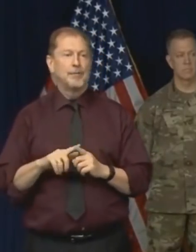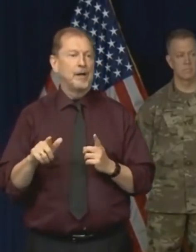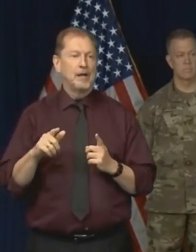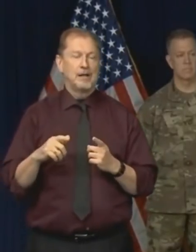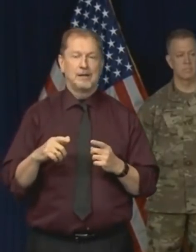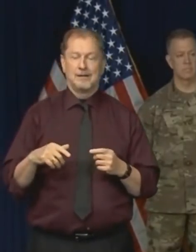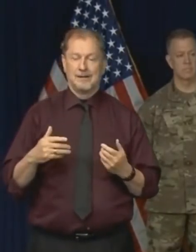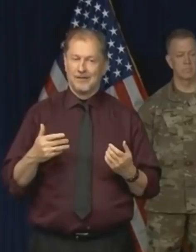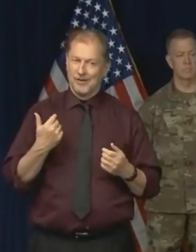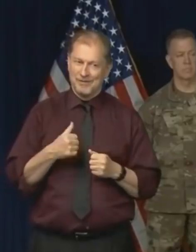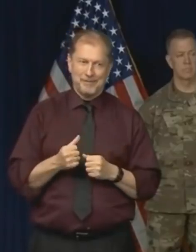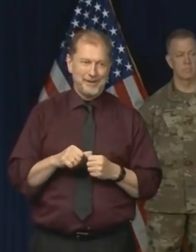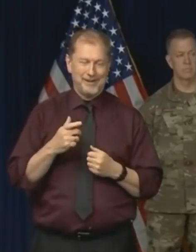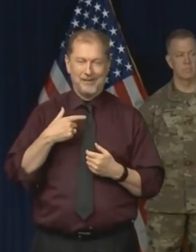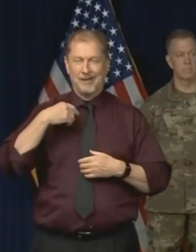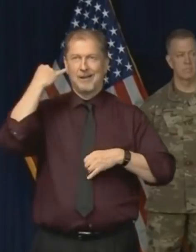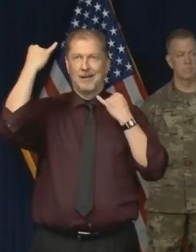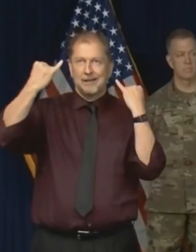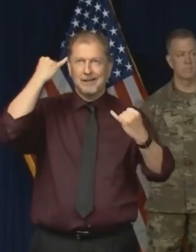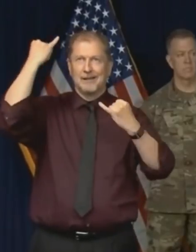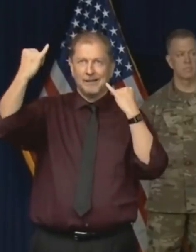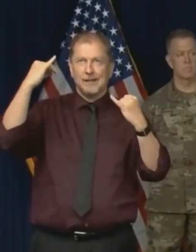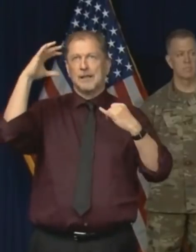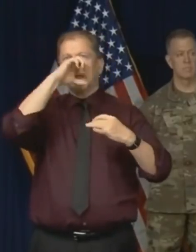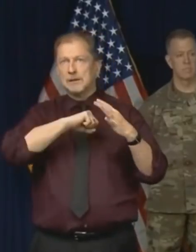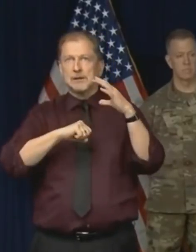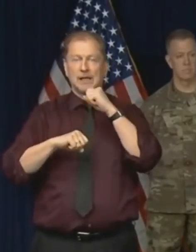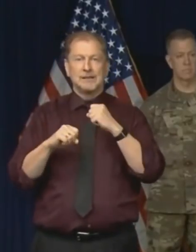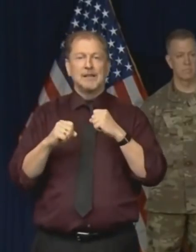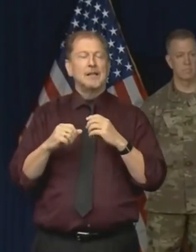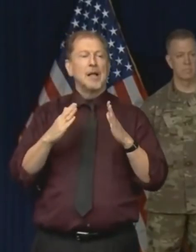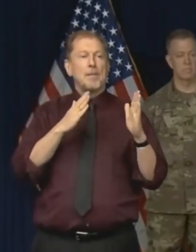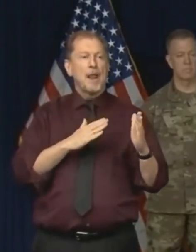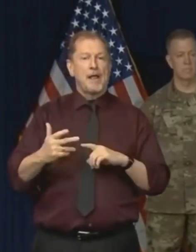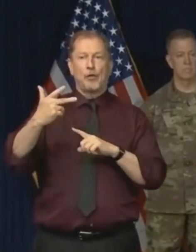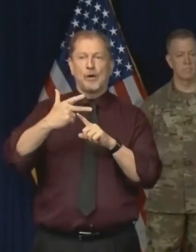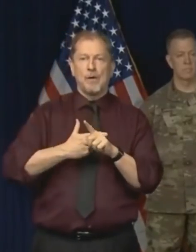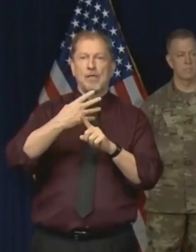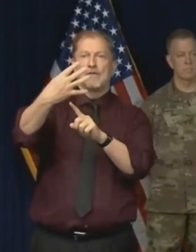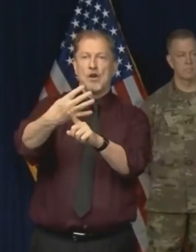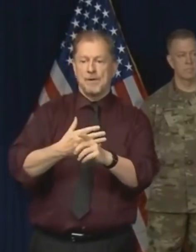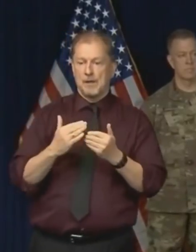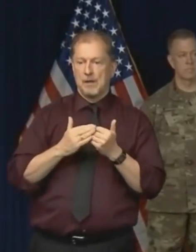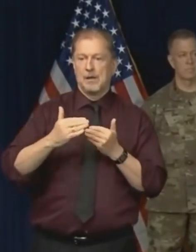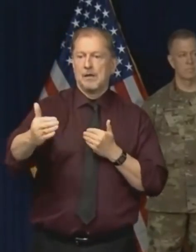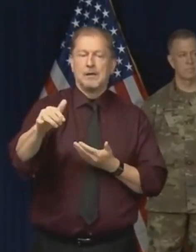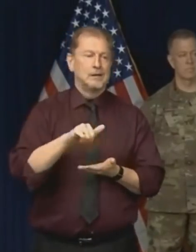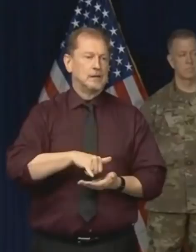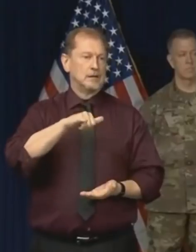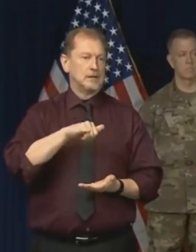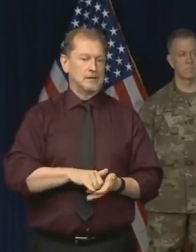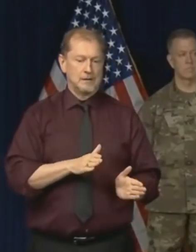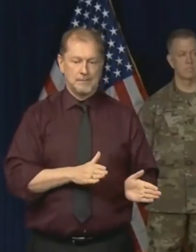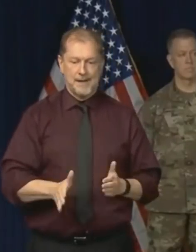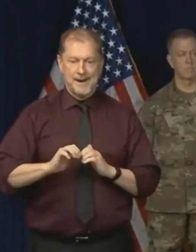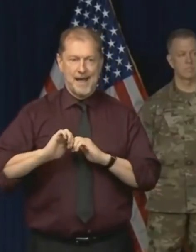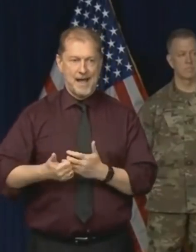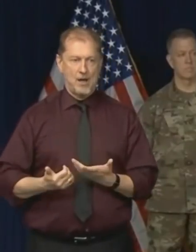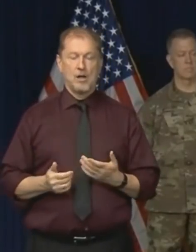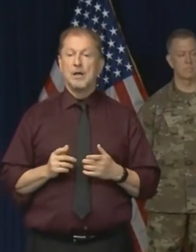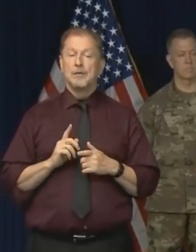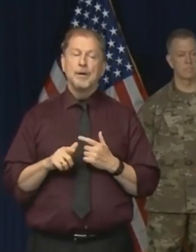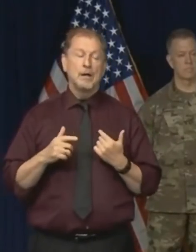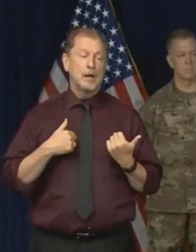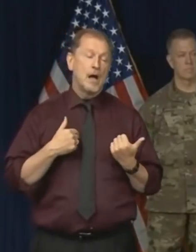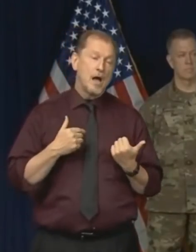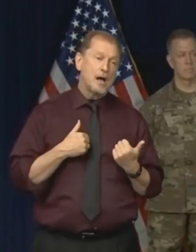this is new. And so it's very difficult to make projections months in advance of something. But, you know, as a parent of children who